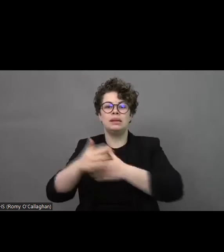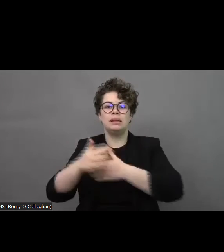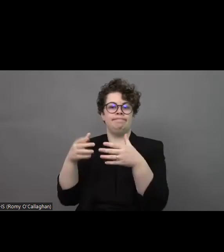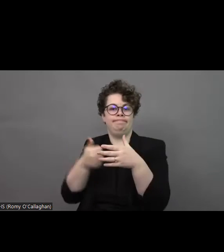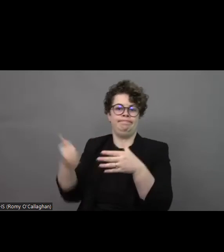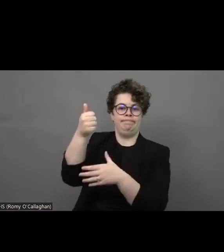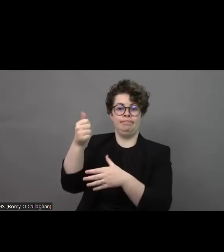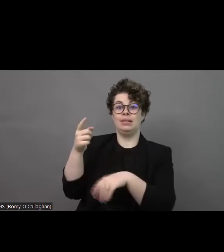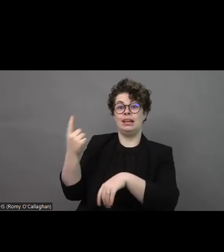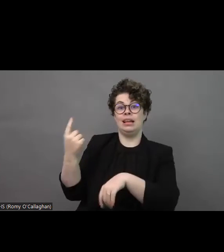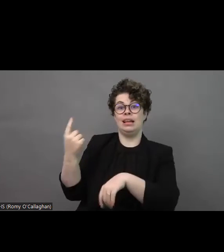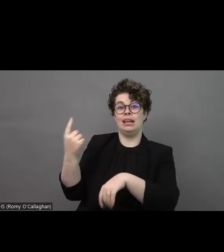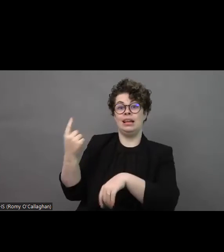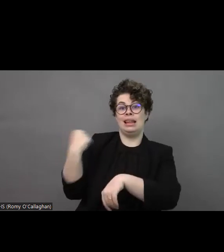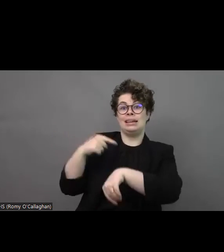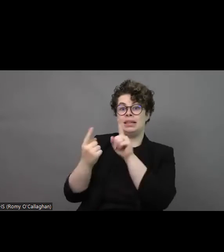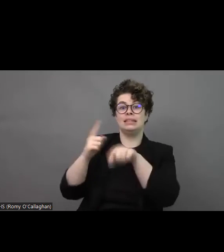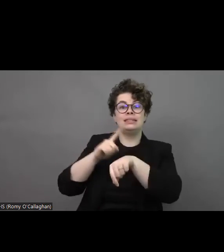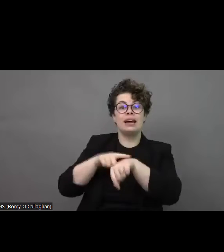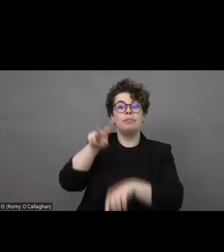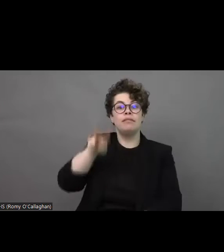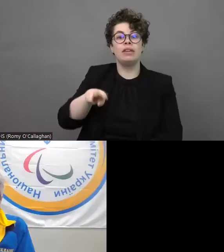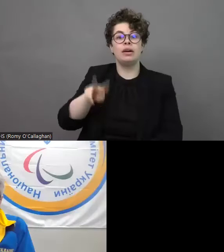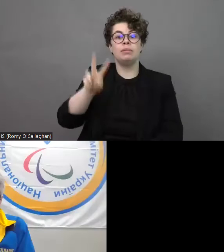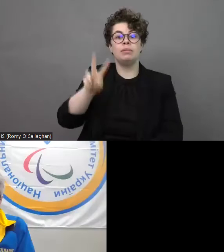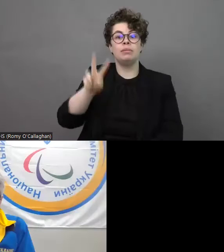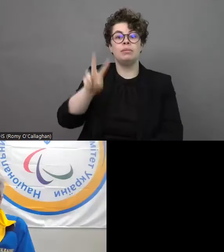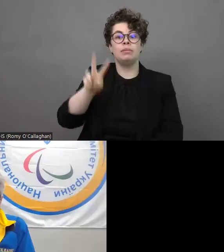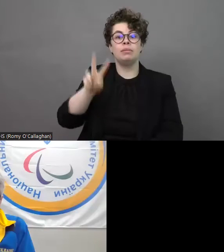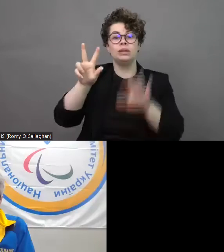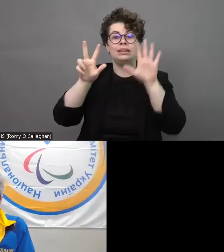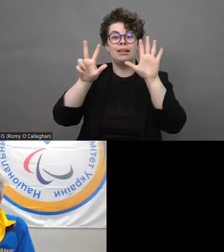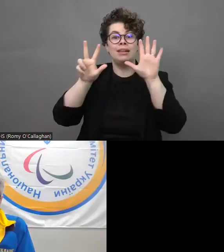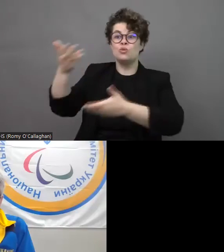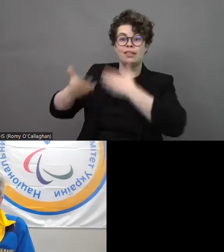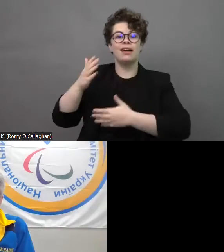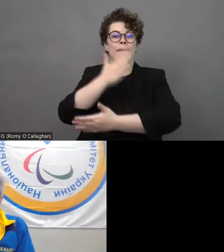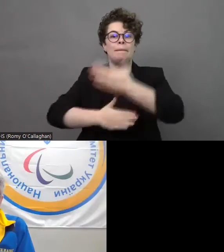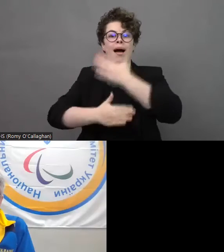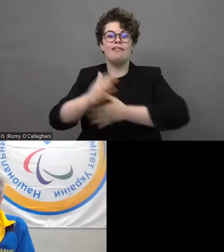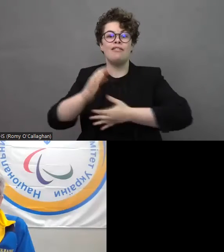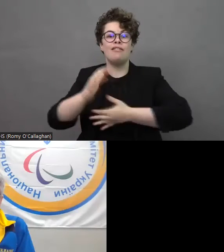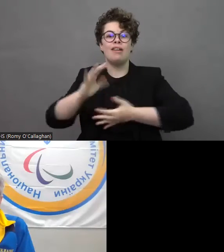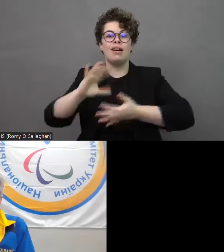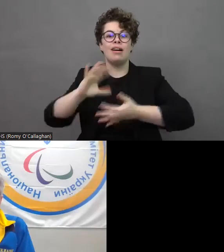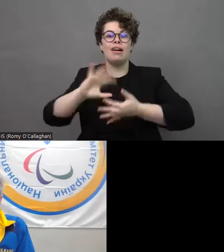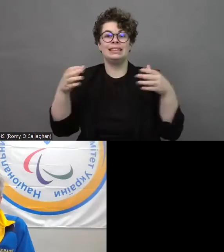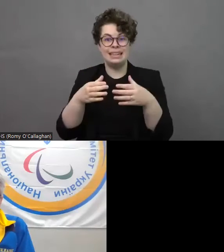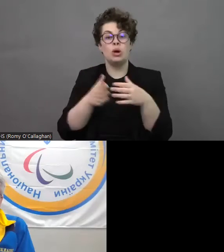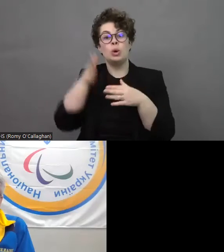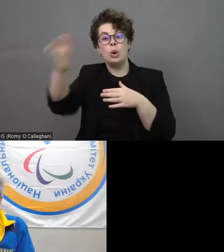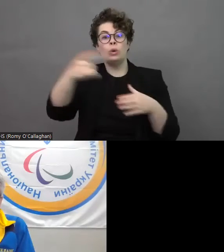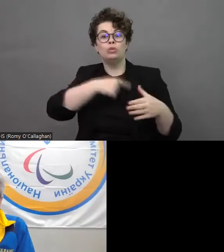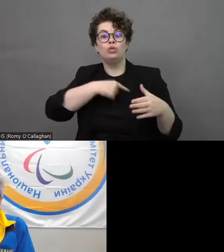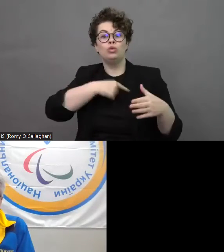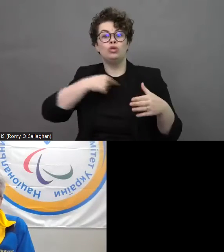you on the 28th of February and you told us about your Paralympic team who are still making their way to China and intending